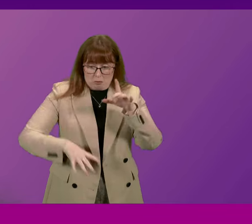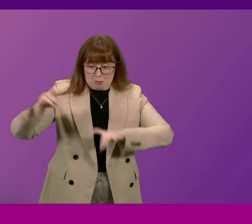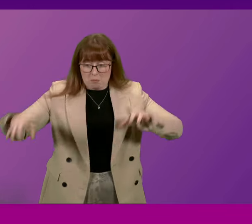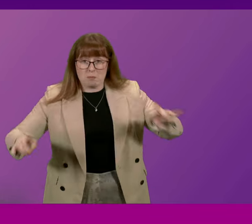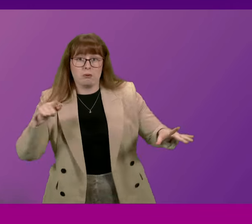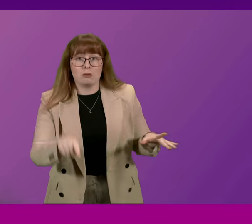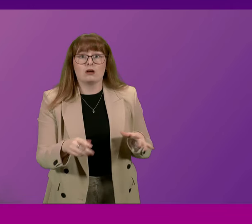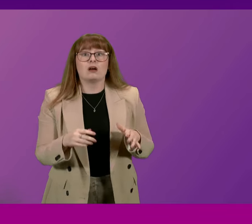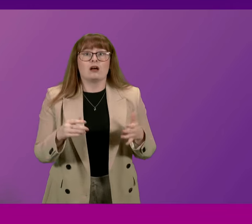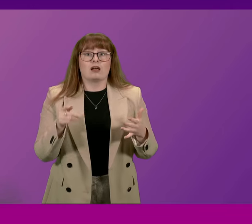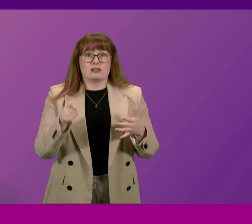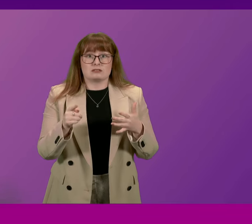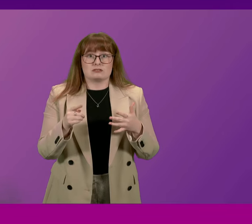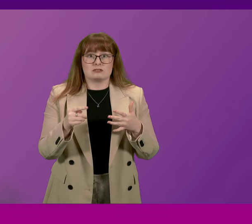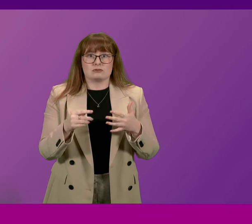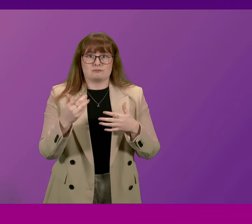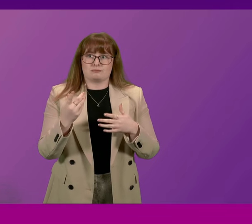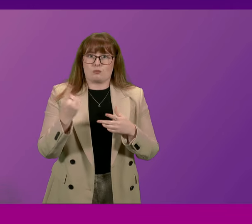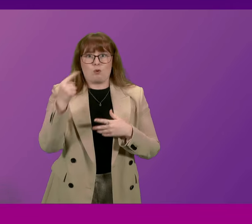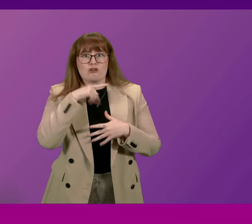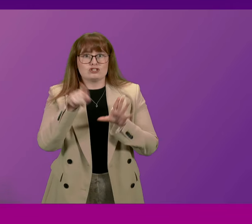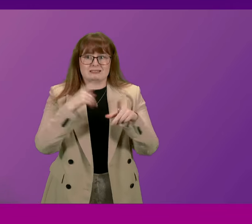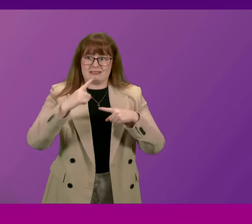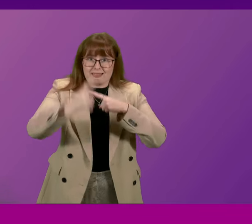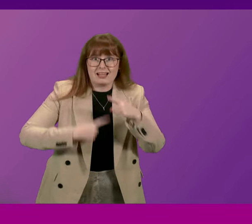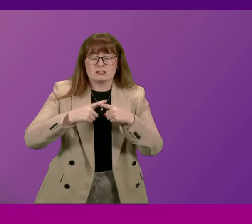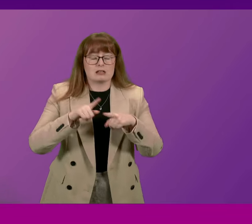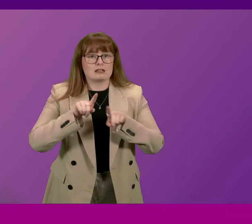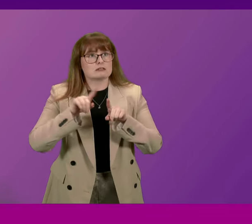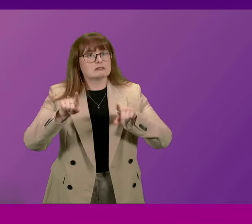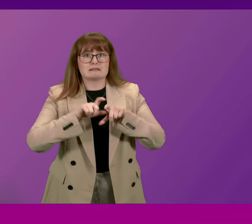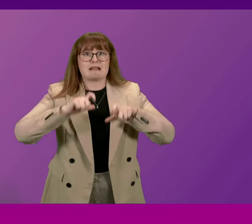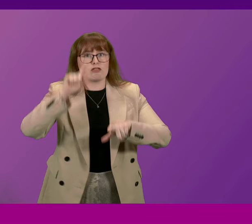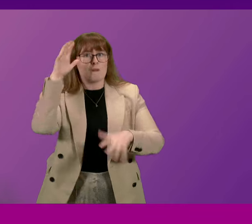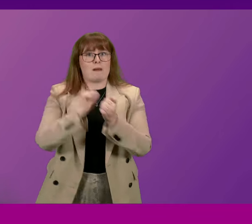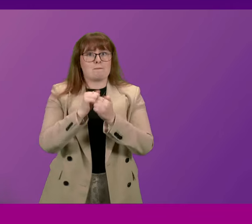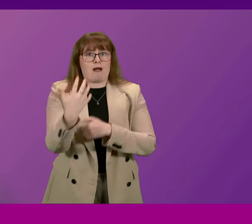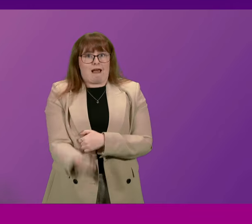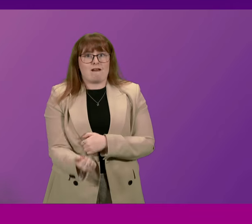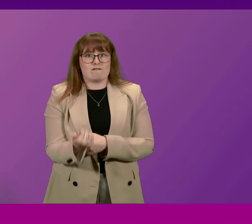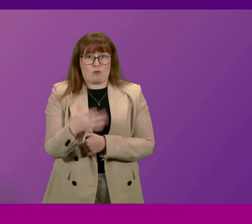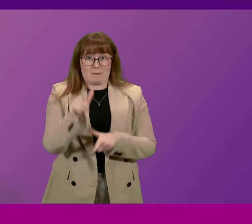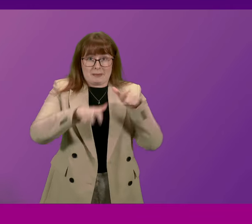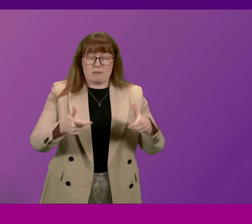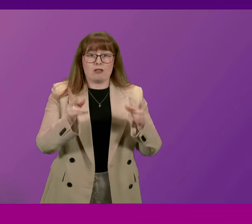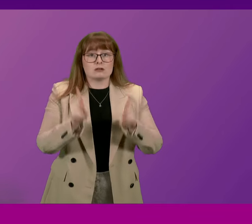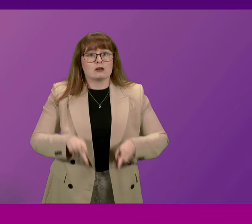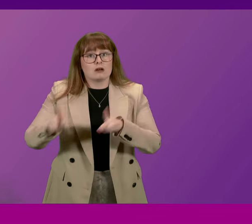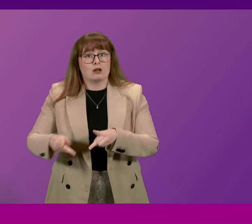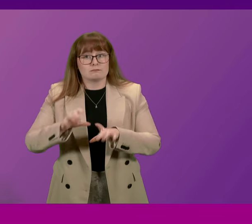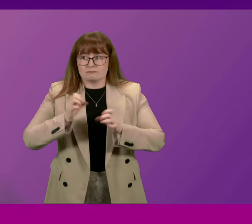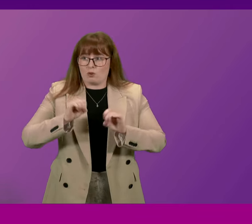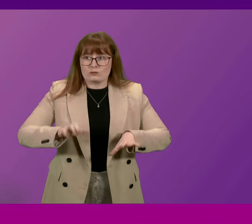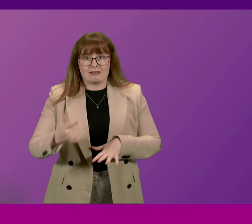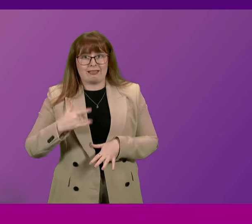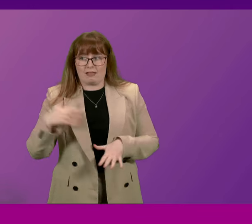harvest and it serves more than a century later as a reminder of the supreme sacrifice made by so many for the freedoms that we all enjoy